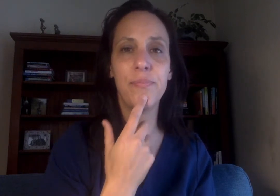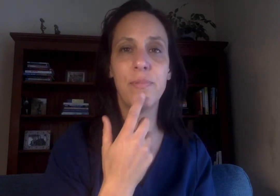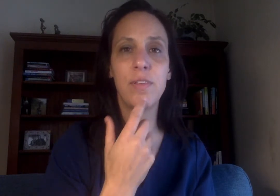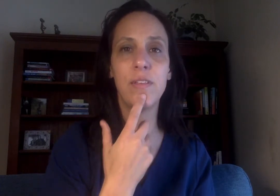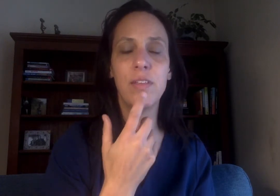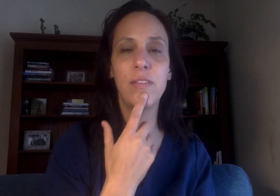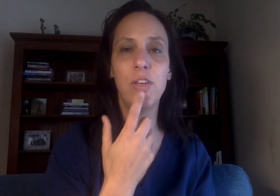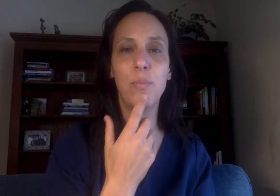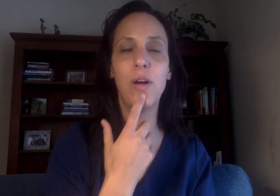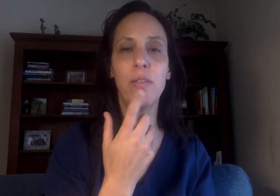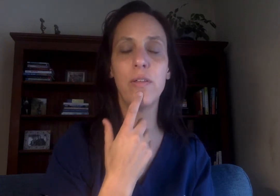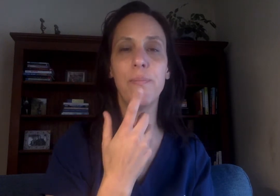Deep breath.